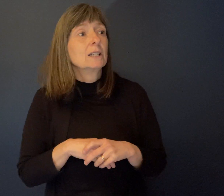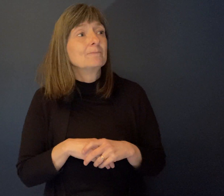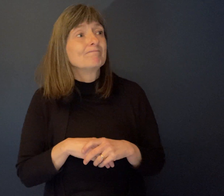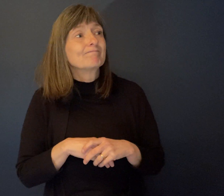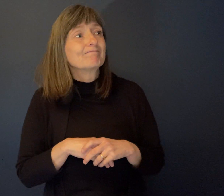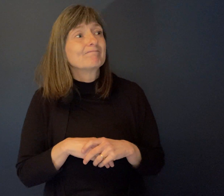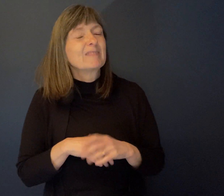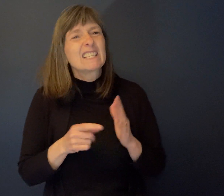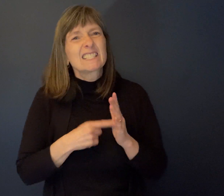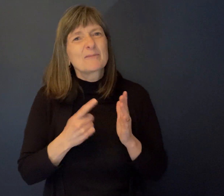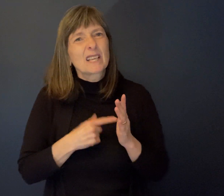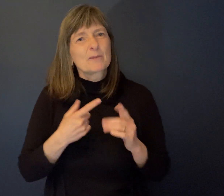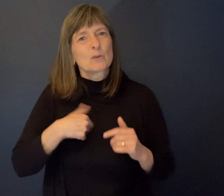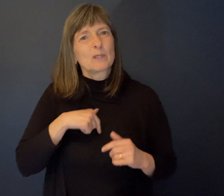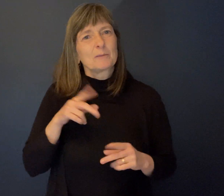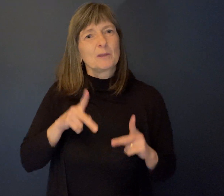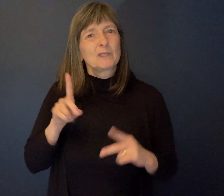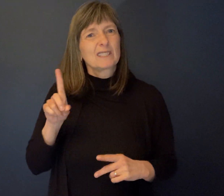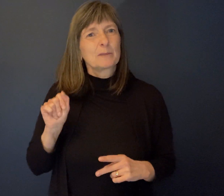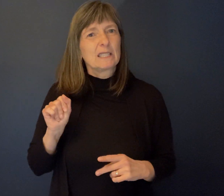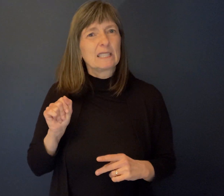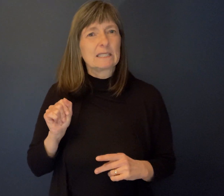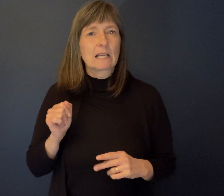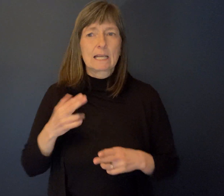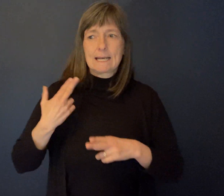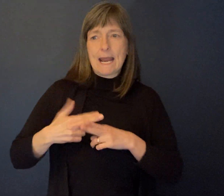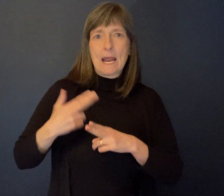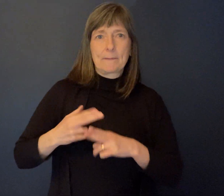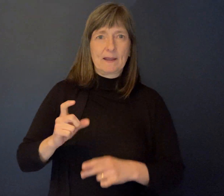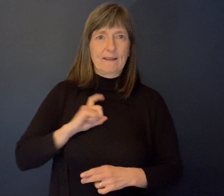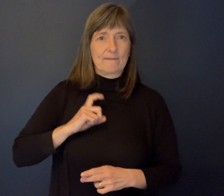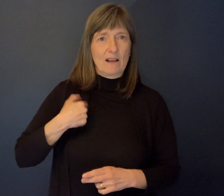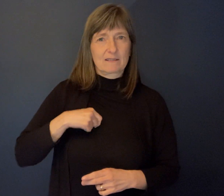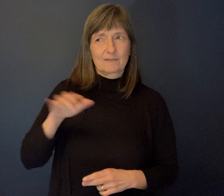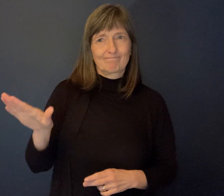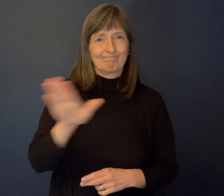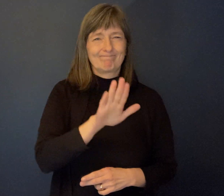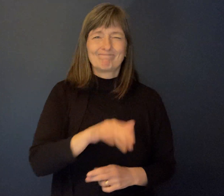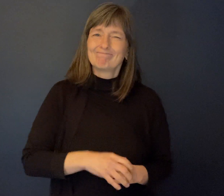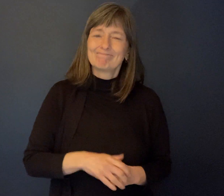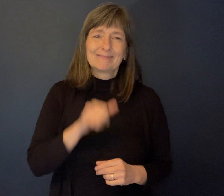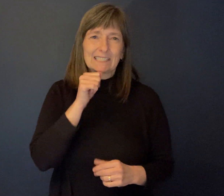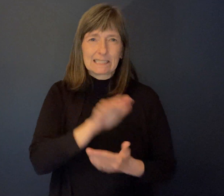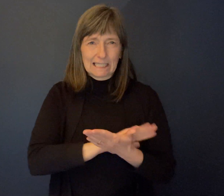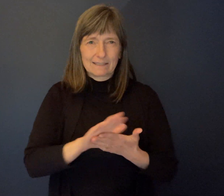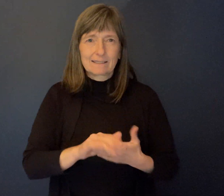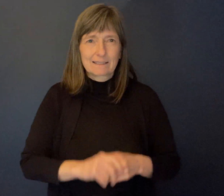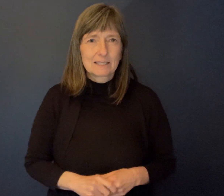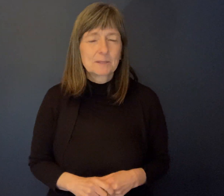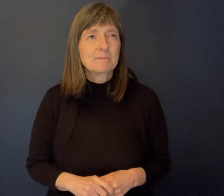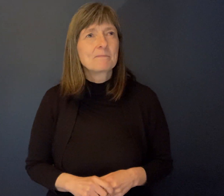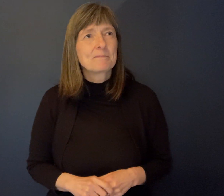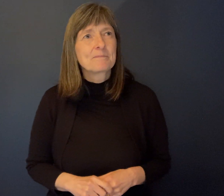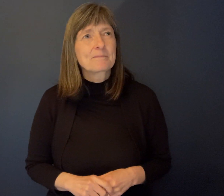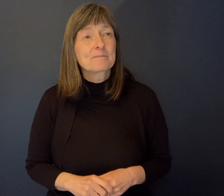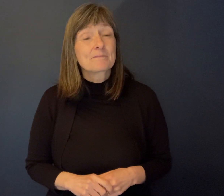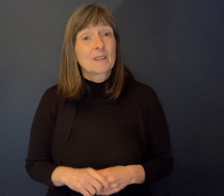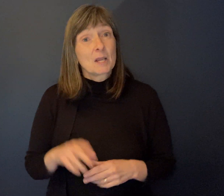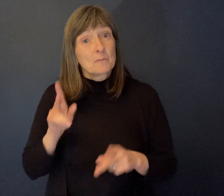names or labels thrown at us. Um, there was the, you know, people sadly with intellectual disabilities were